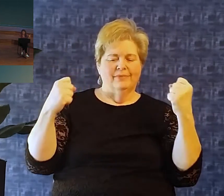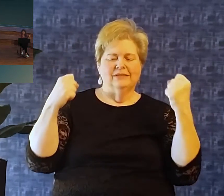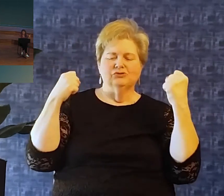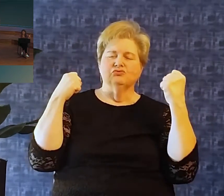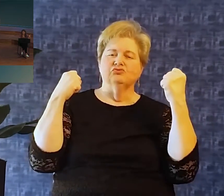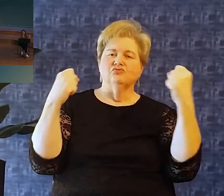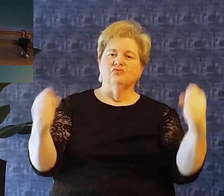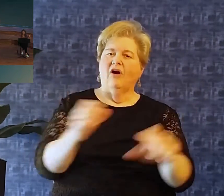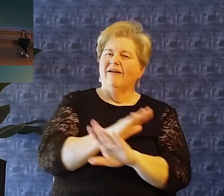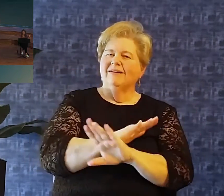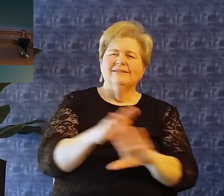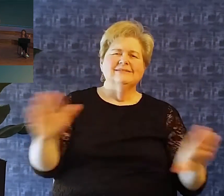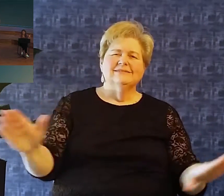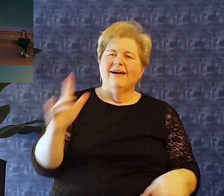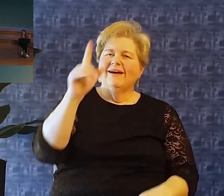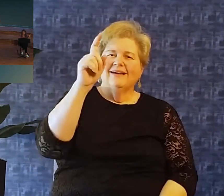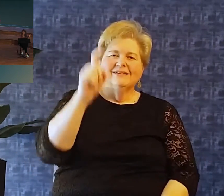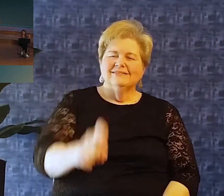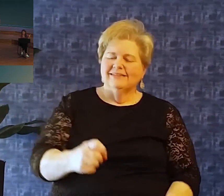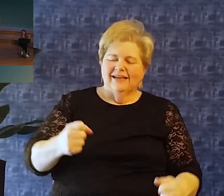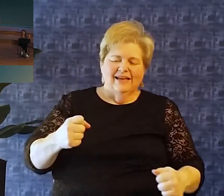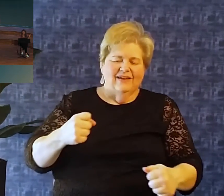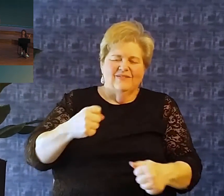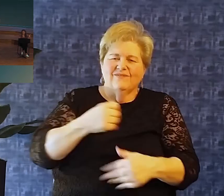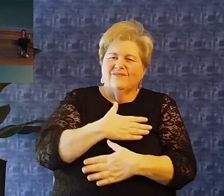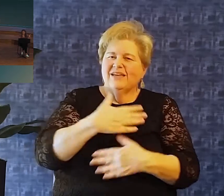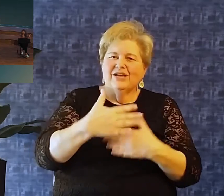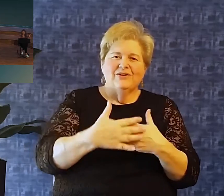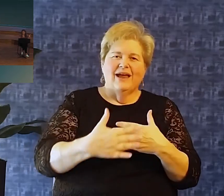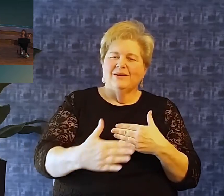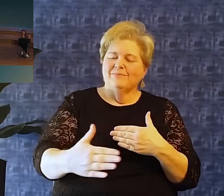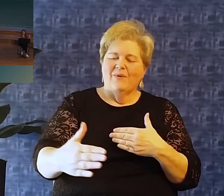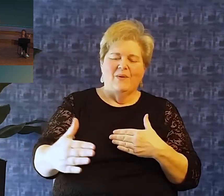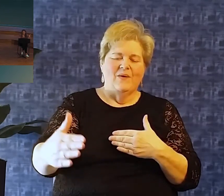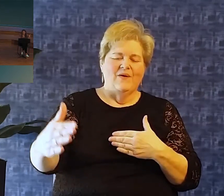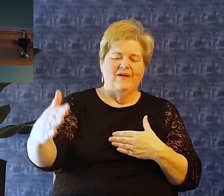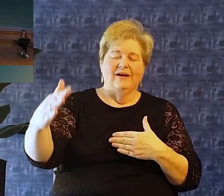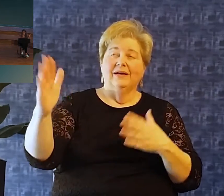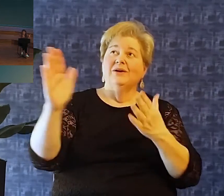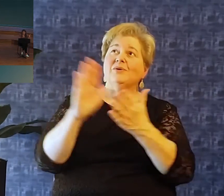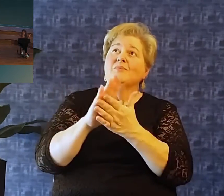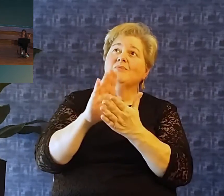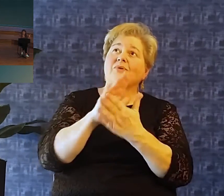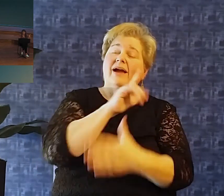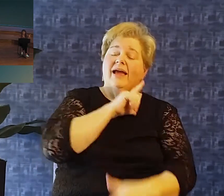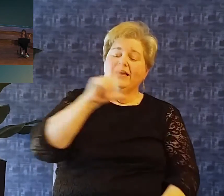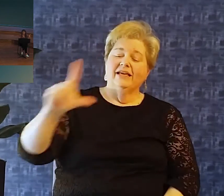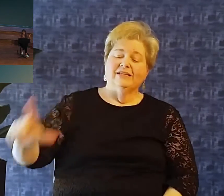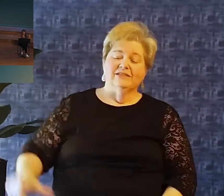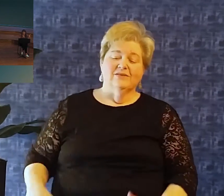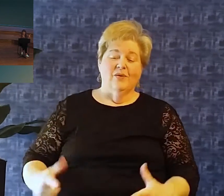hope is secure, do not fear anymore Praise